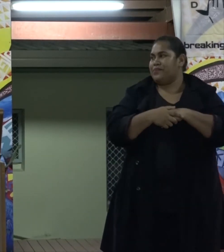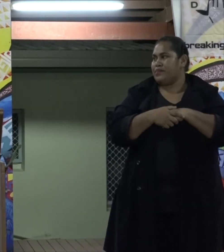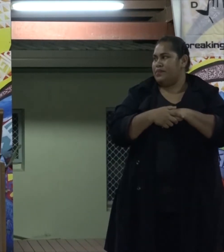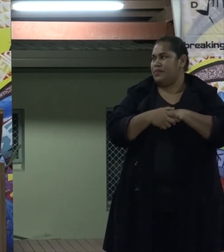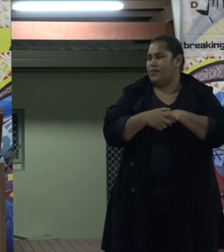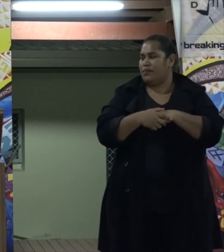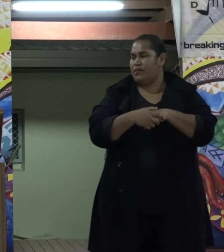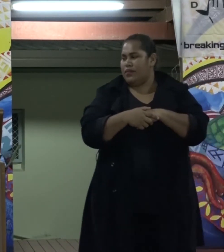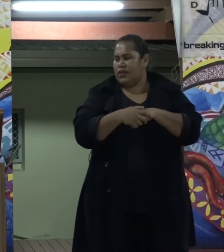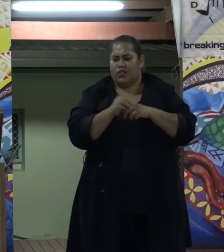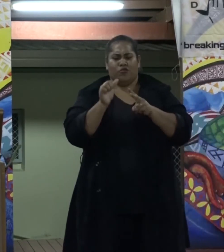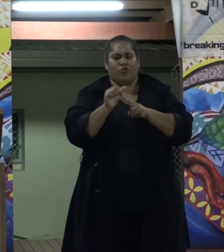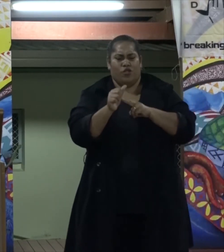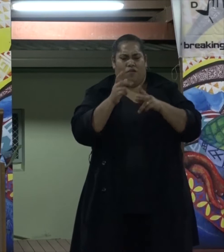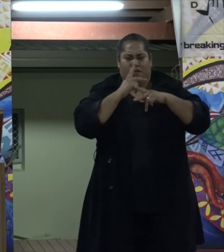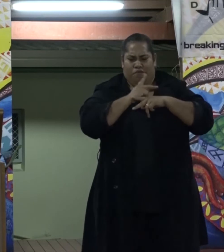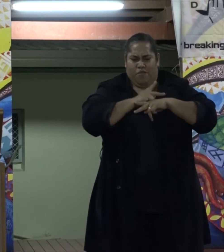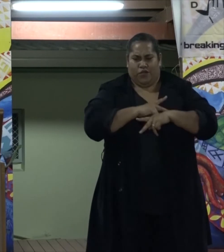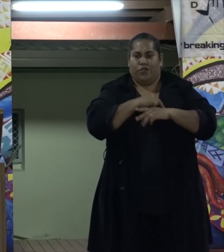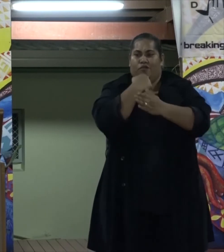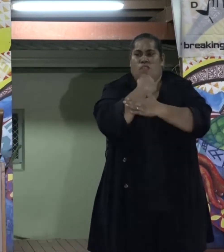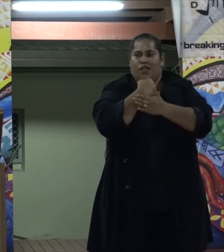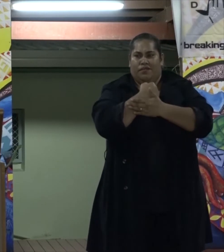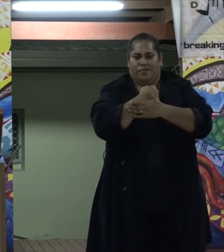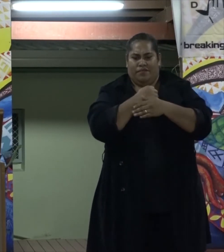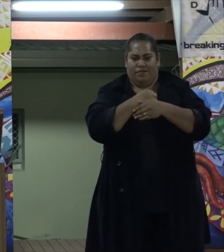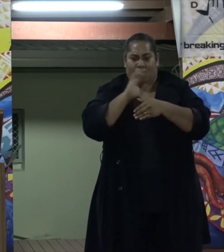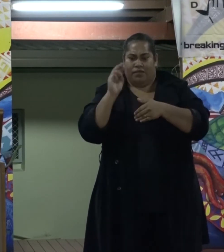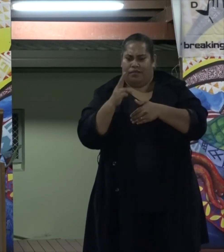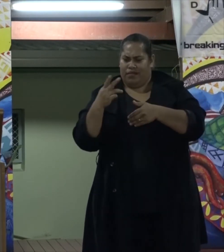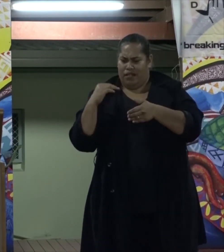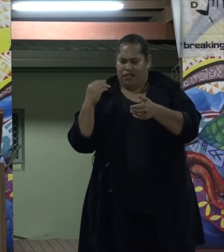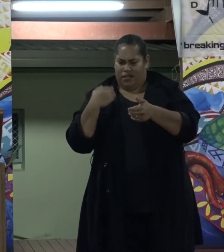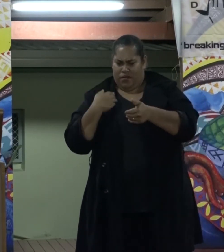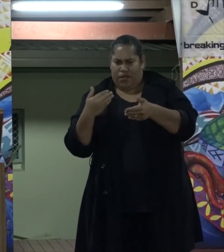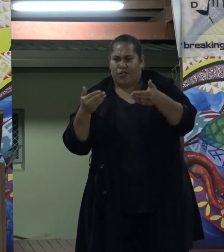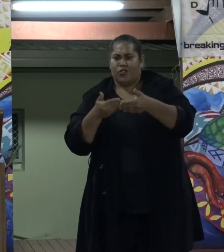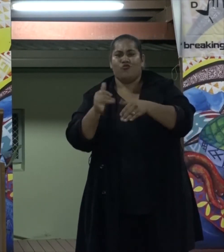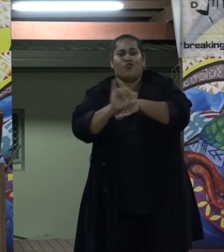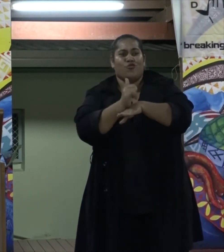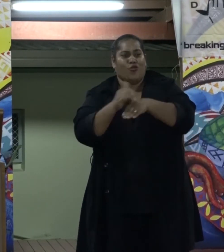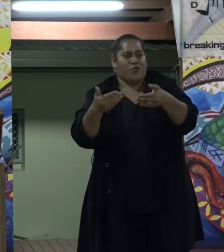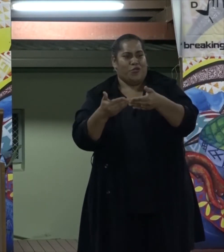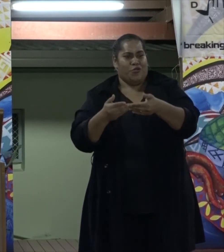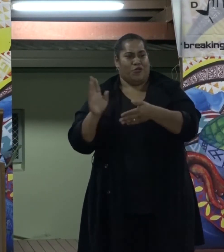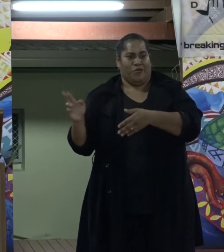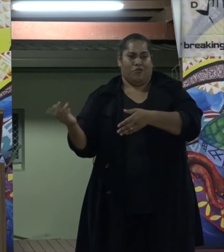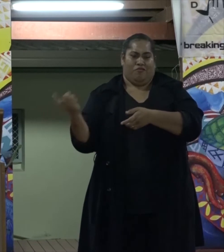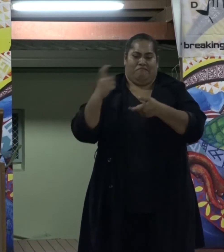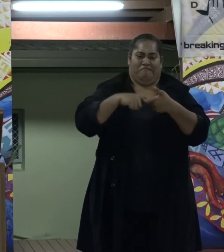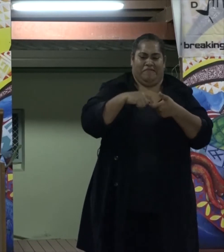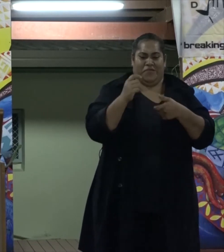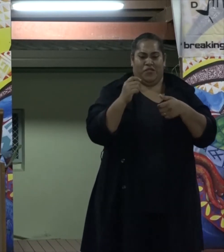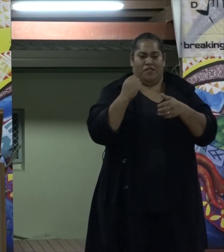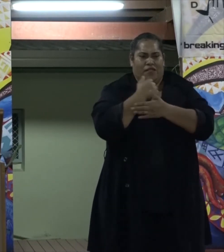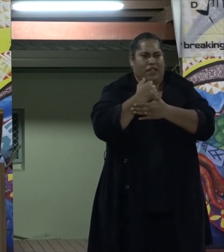fact, I have been very passionate about rugby, and being introduced to rugby through Miss Yoko was really exciting. I